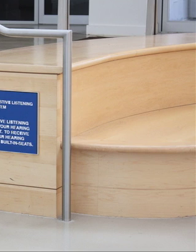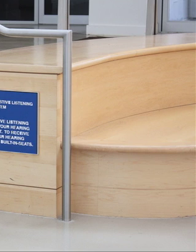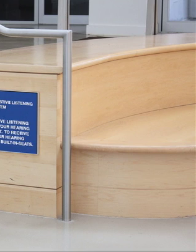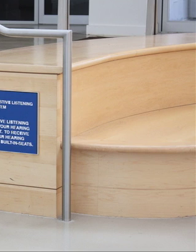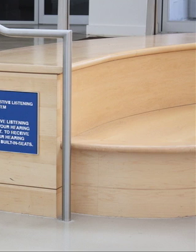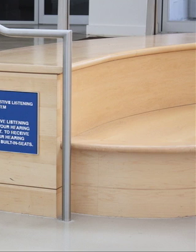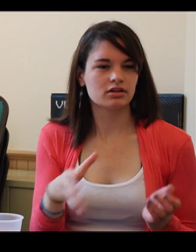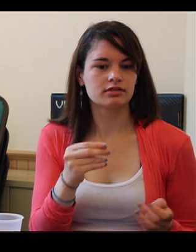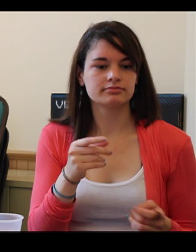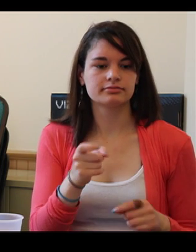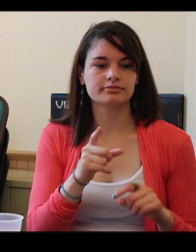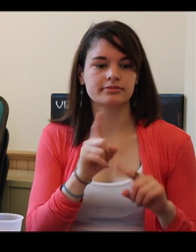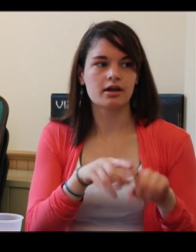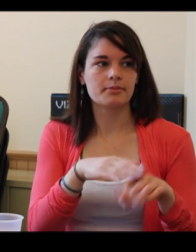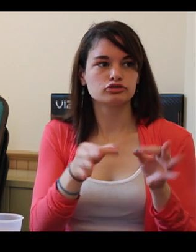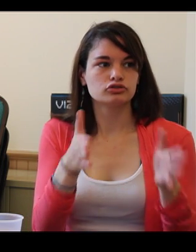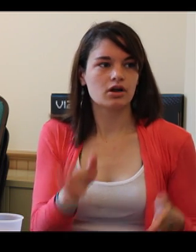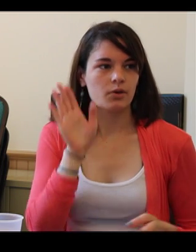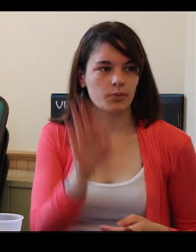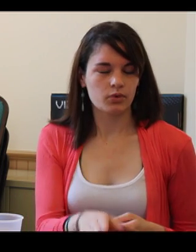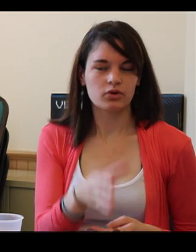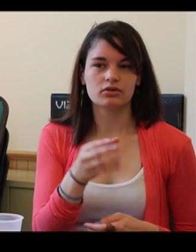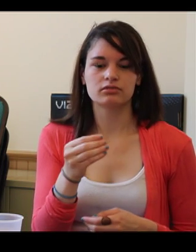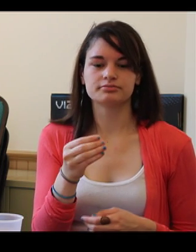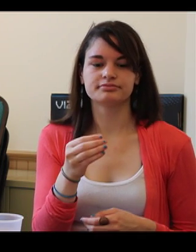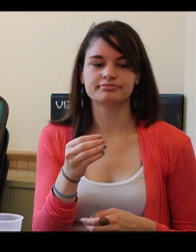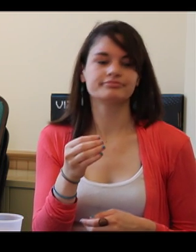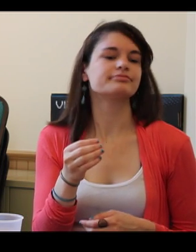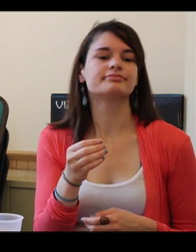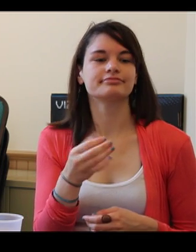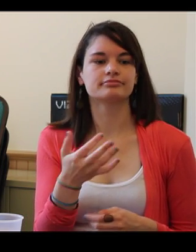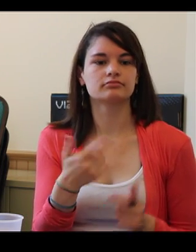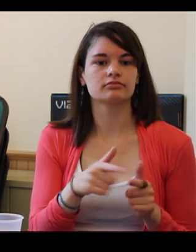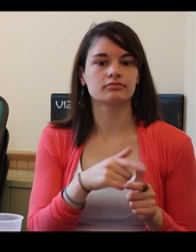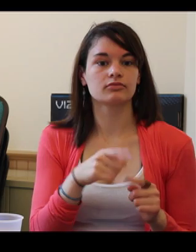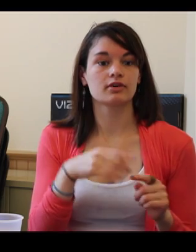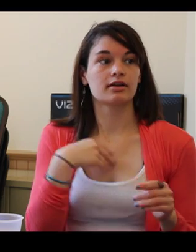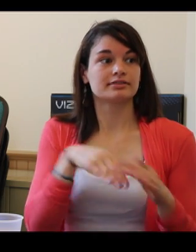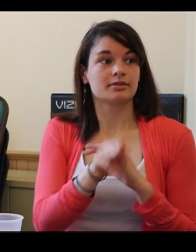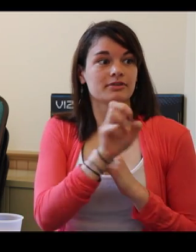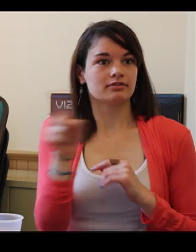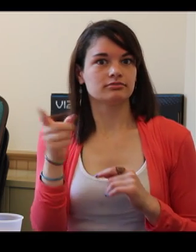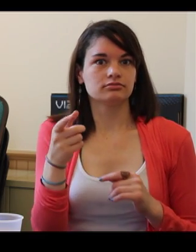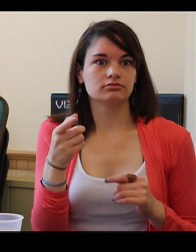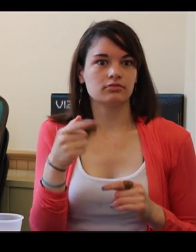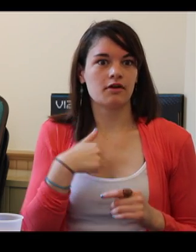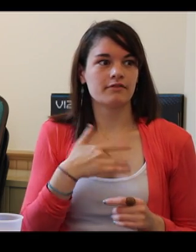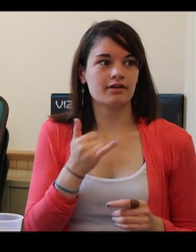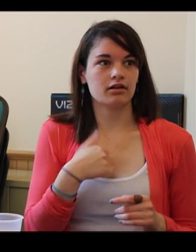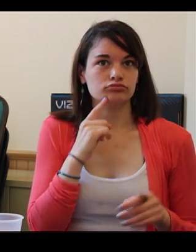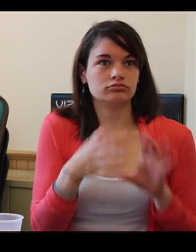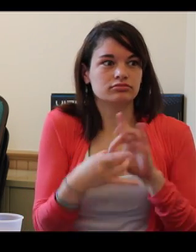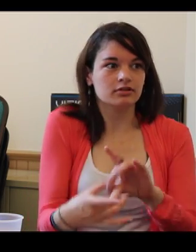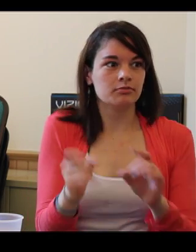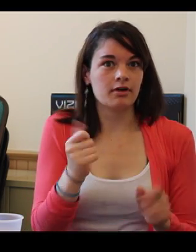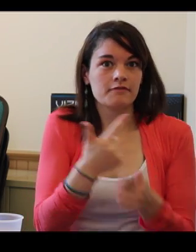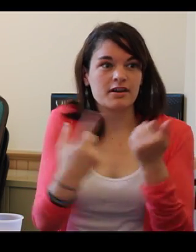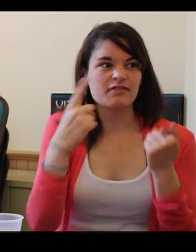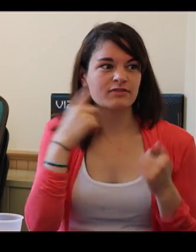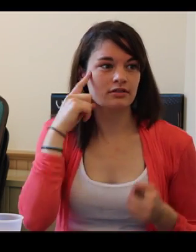It was more isolating for deaf students in that sort of mainstream environment, it would be me and very few other deaf students with an interpreter all day. But here